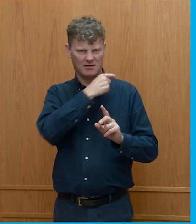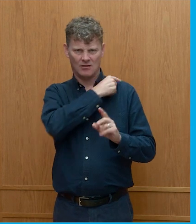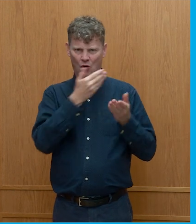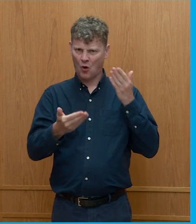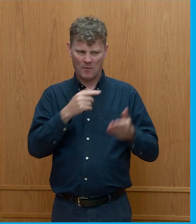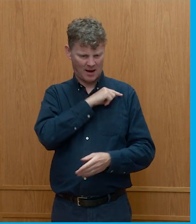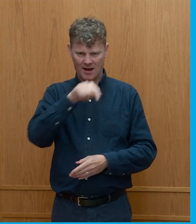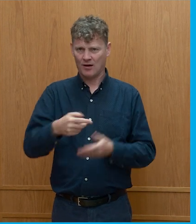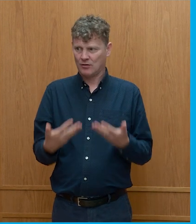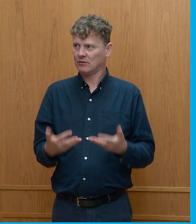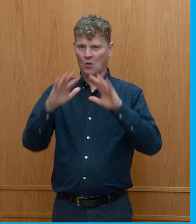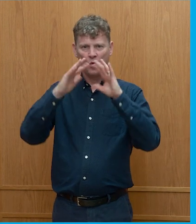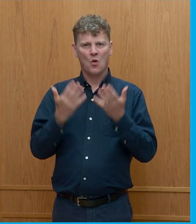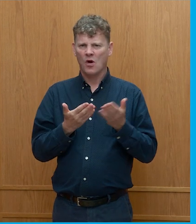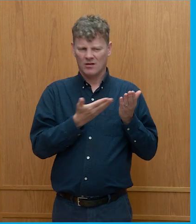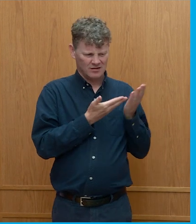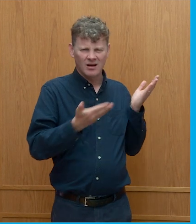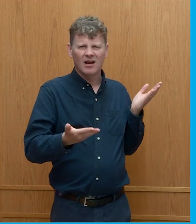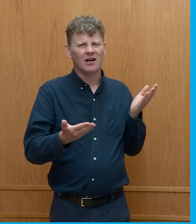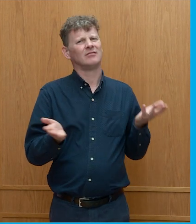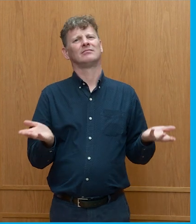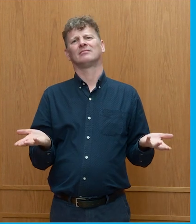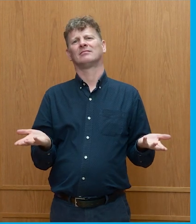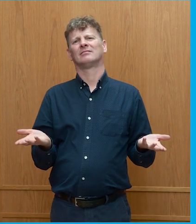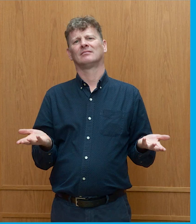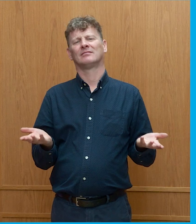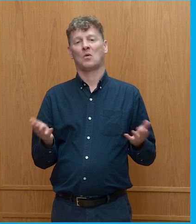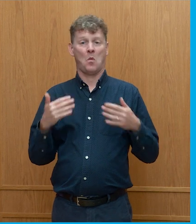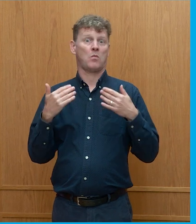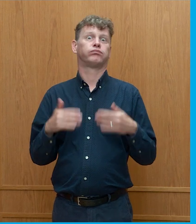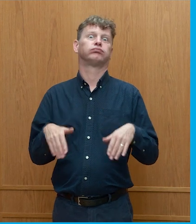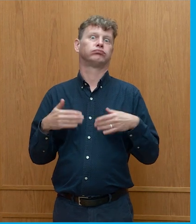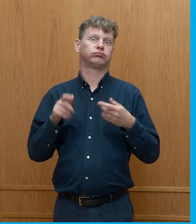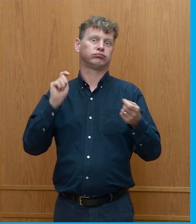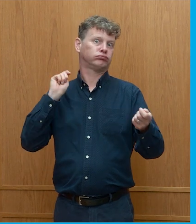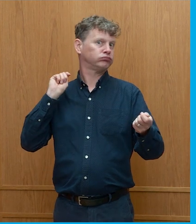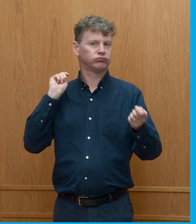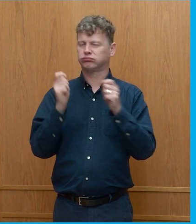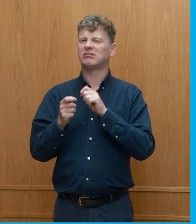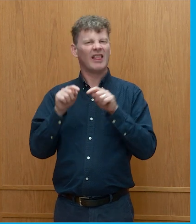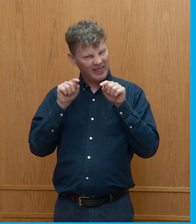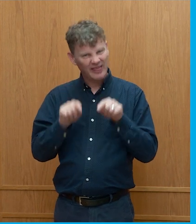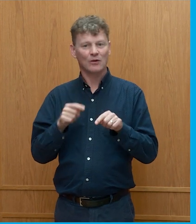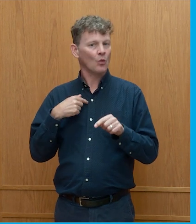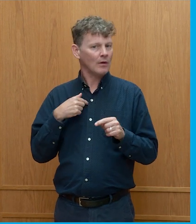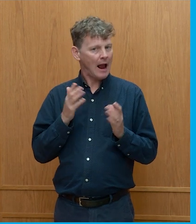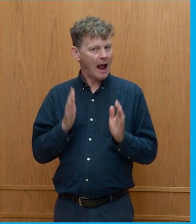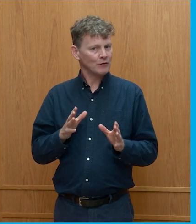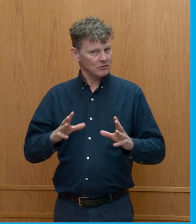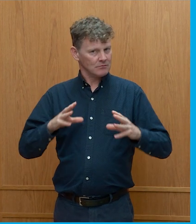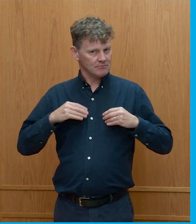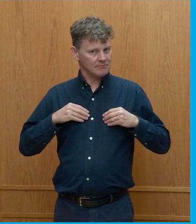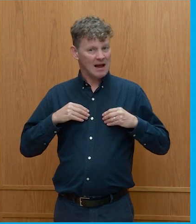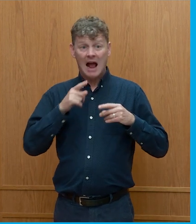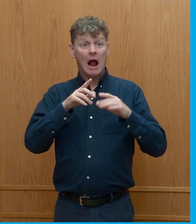the change that we've seen in our lifetime, this is something that we have to take seriously, but